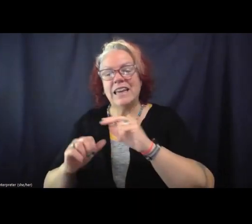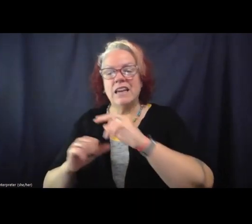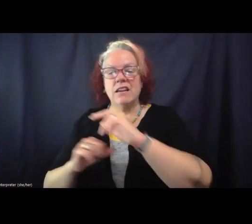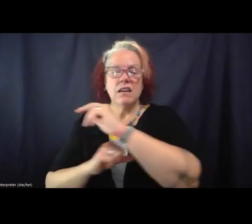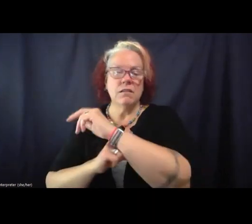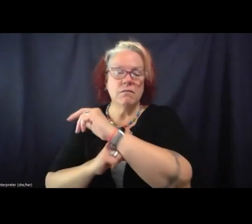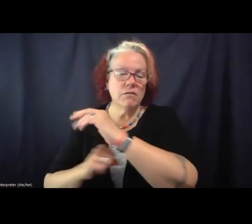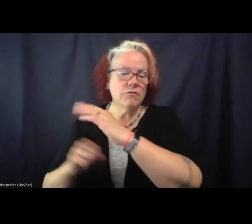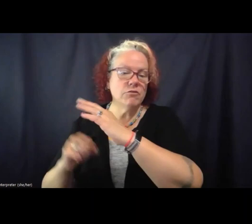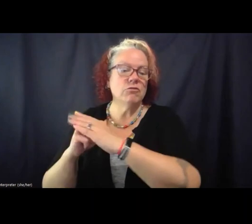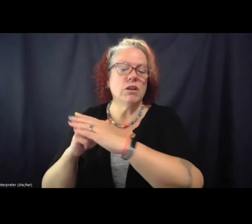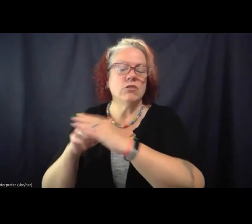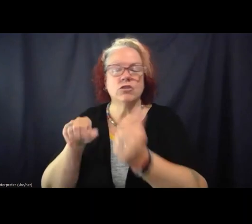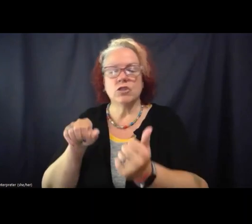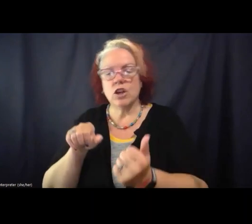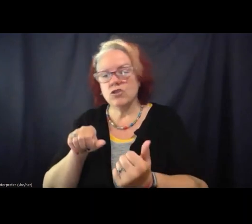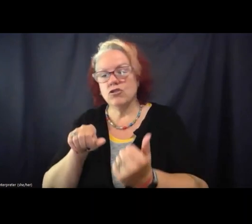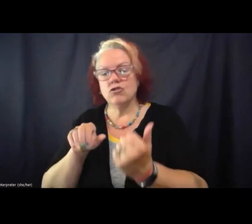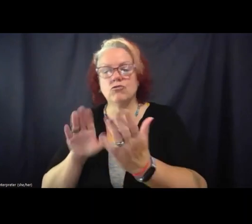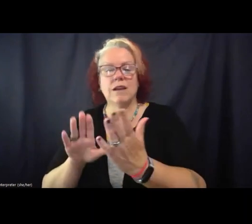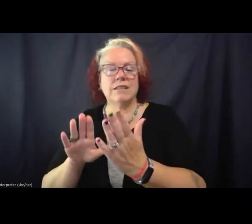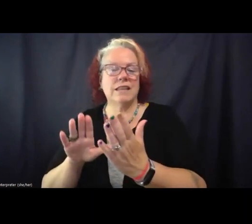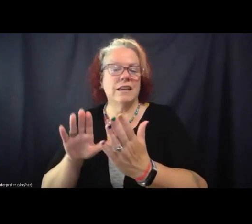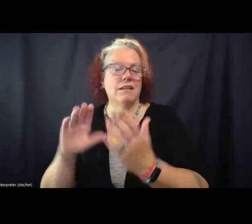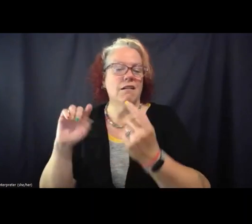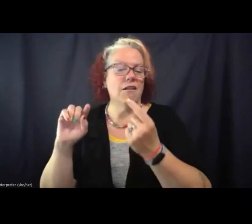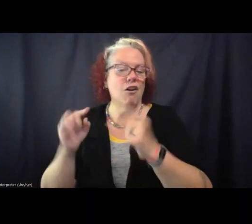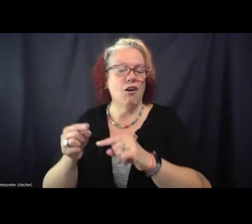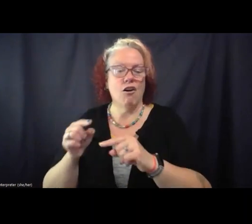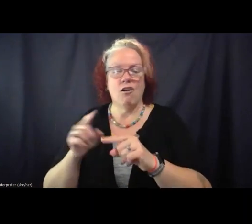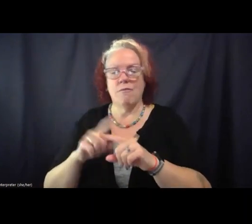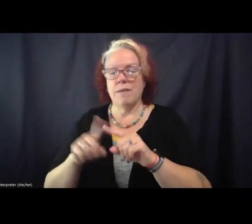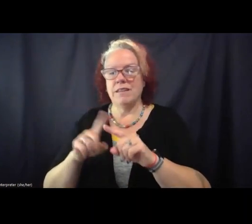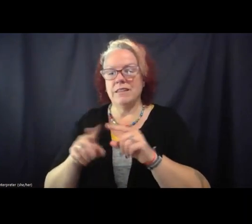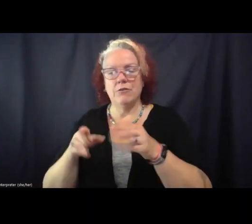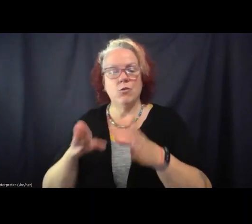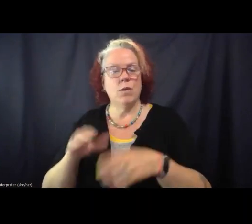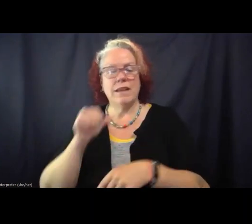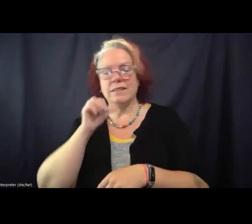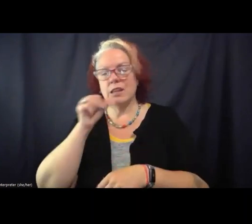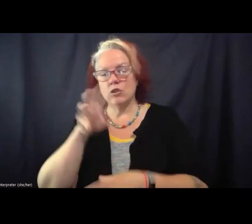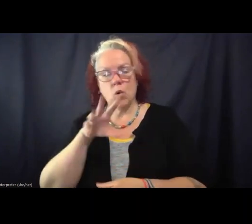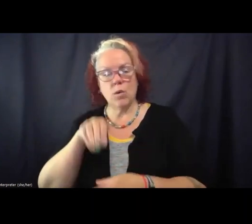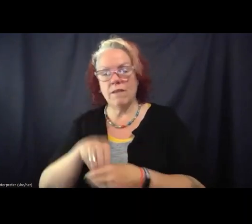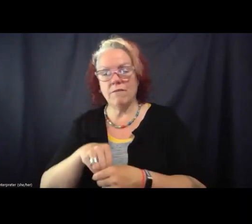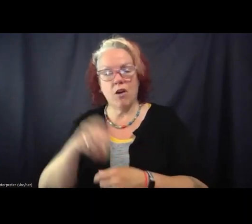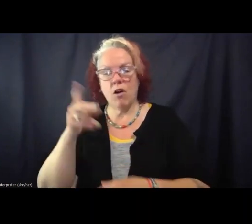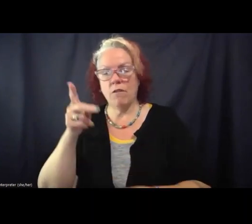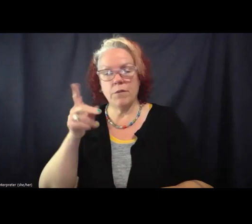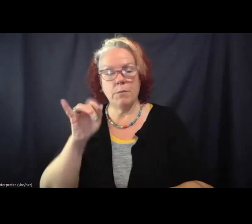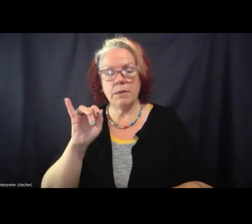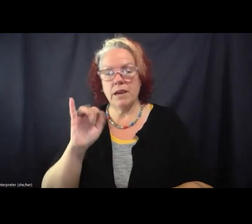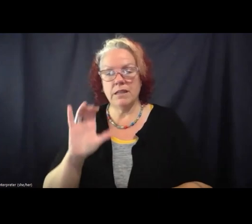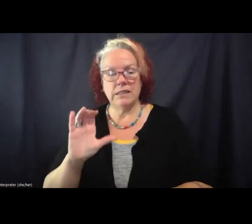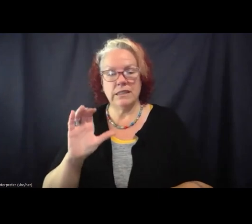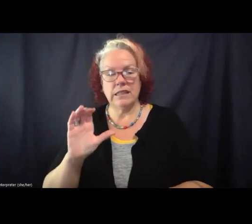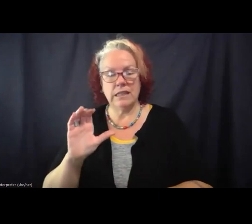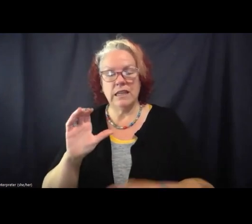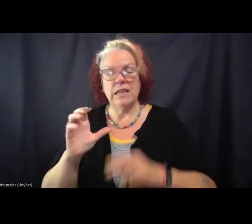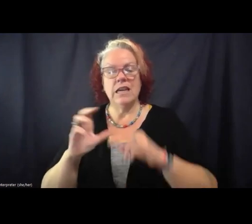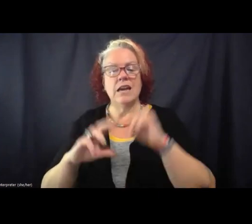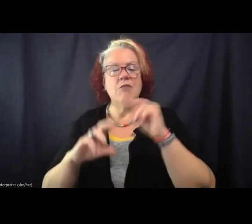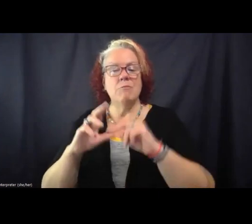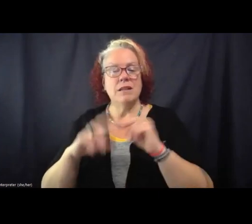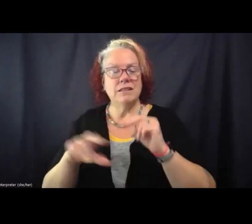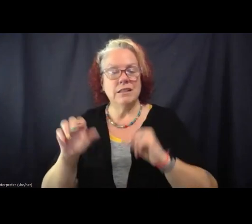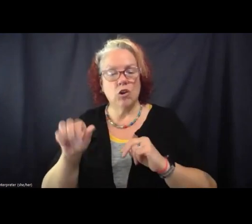of addressing, you know, harm in, in ways that don't involve the PIC, um, building up alternatives,